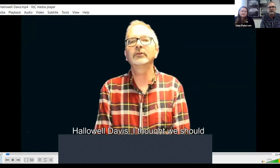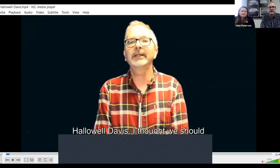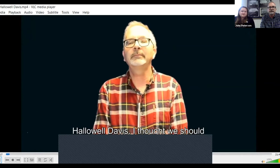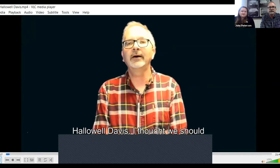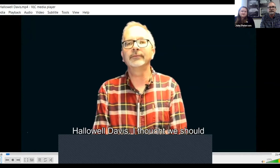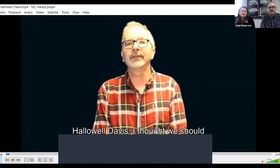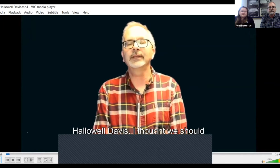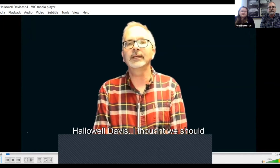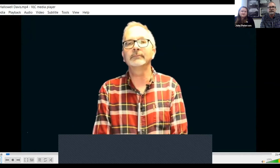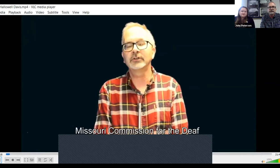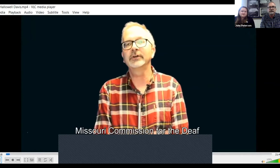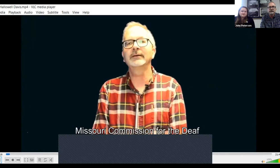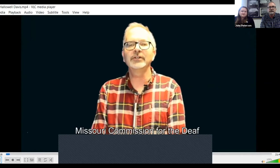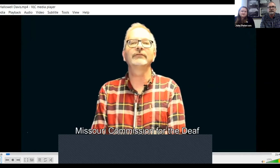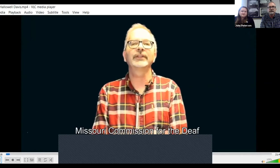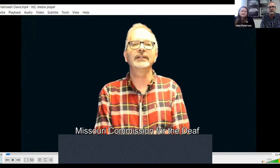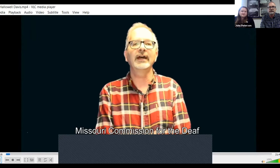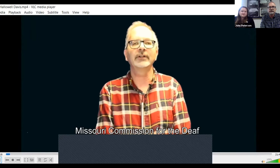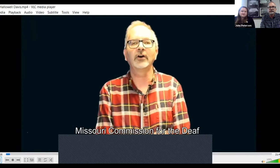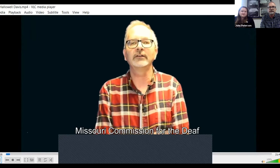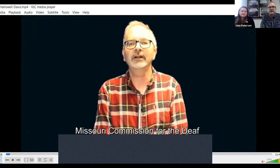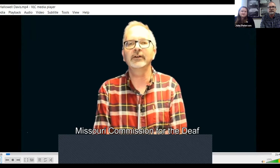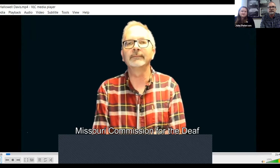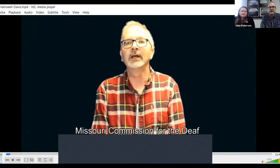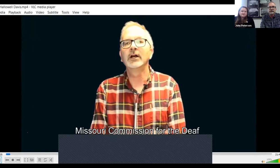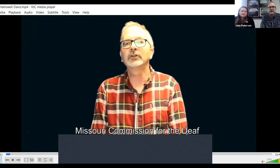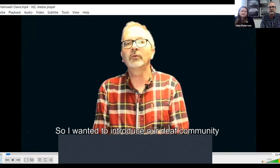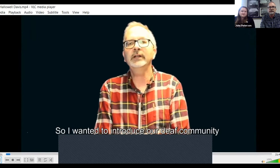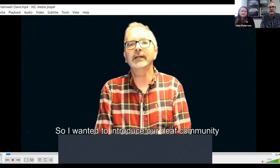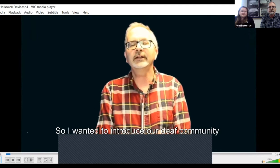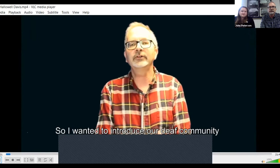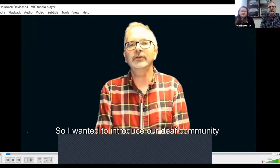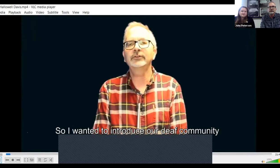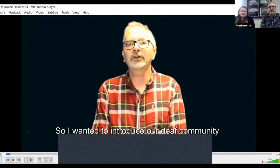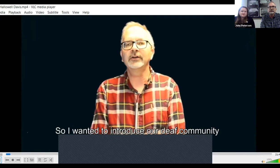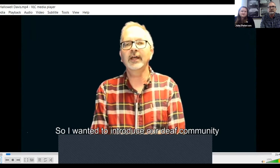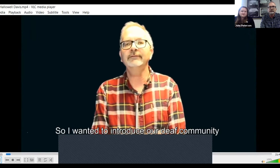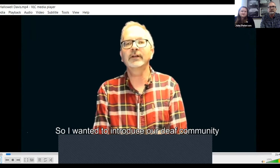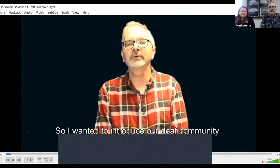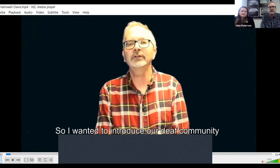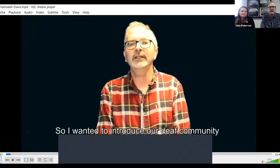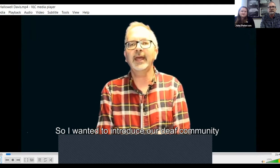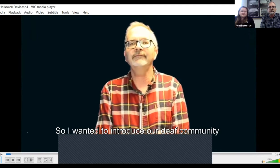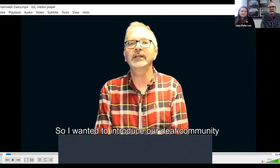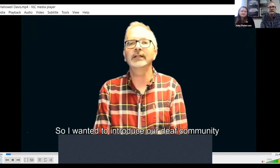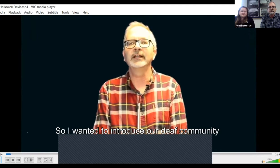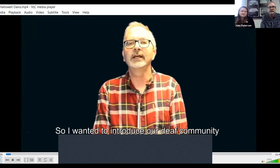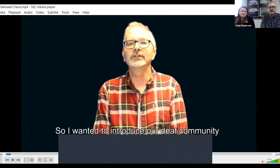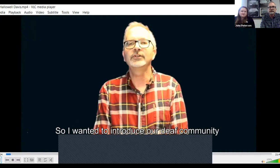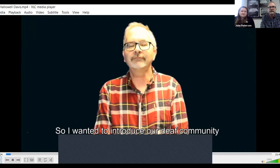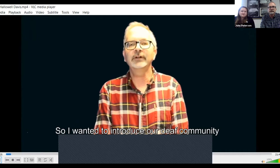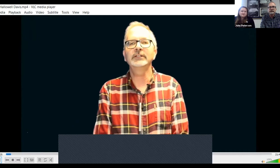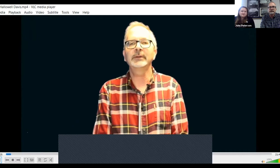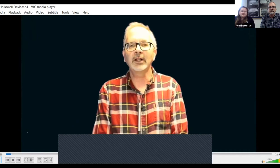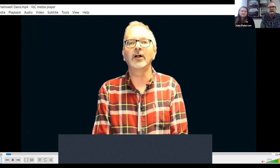talk a little bit about the Missouri Commission for the Deaf and Hard of Hearing. So I want to introduce our Deaf Community Advocate